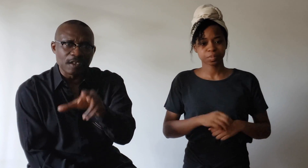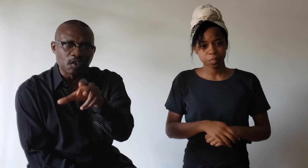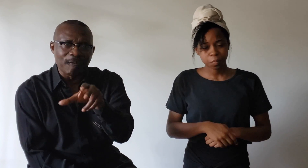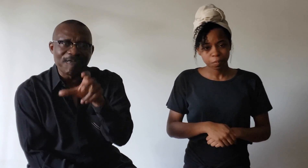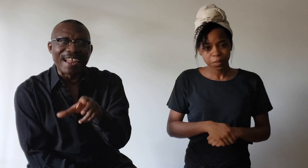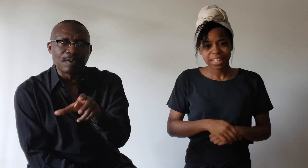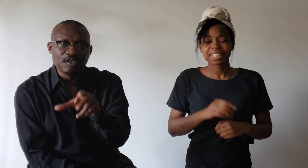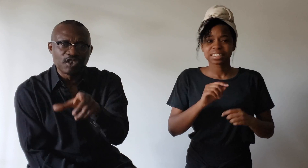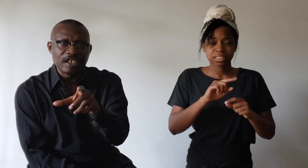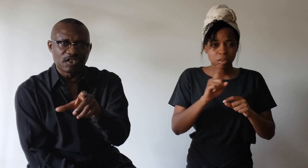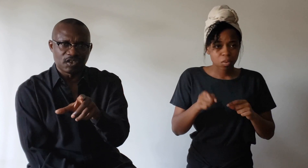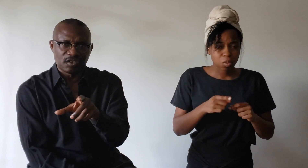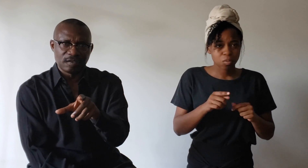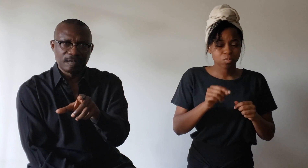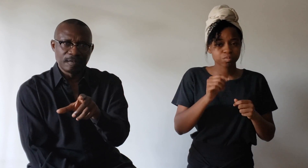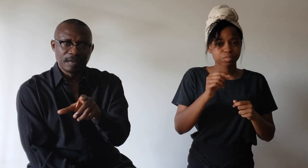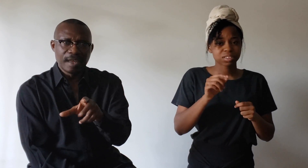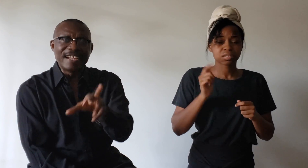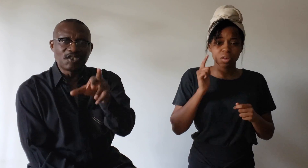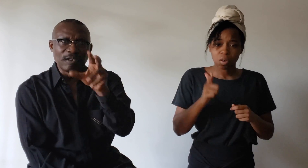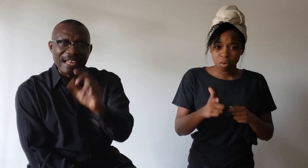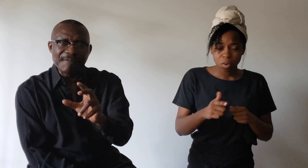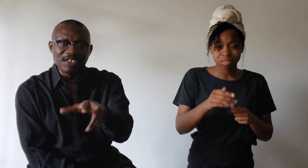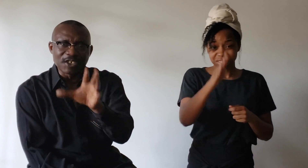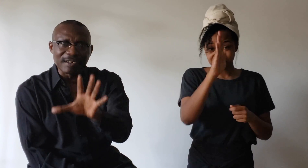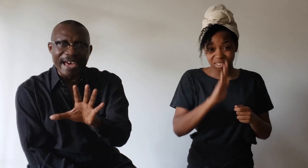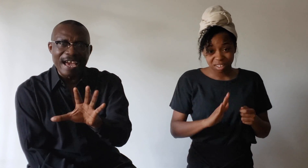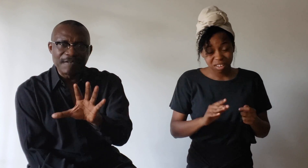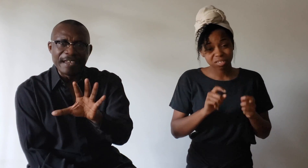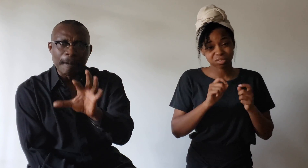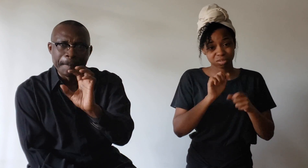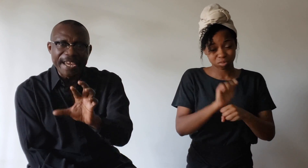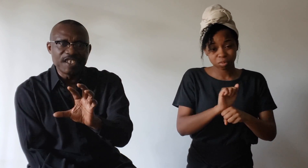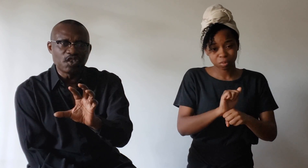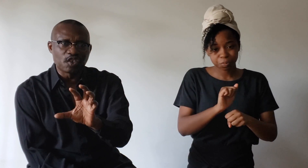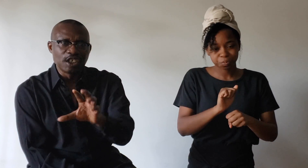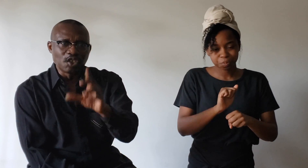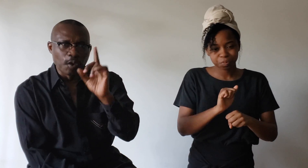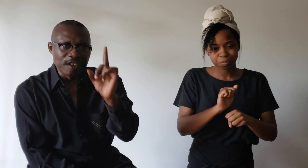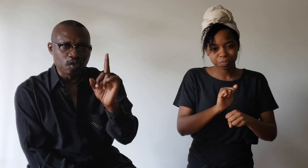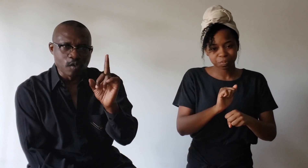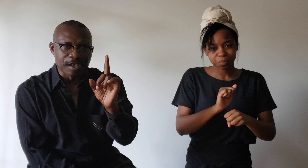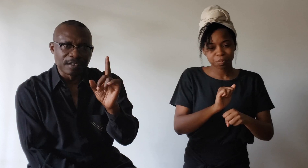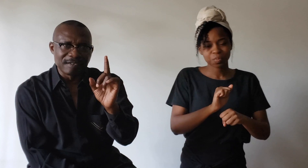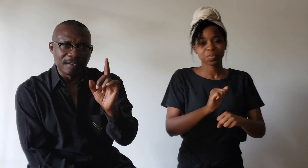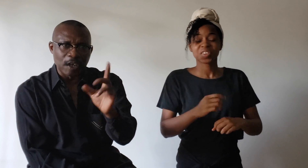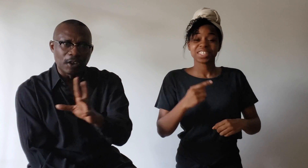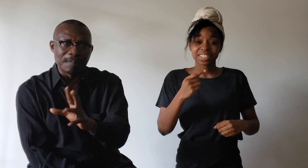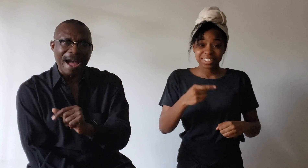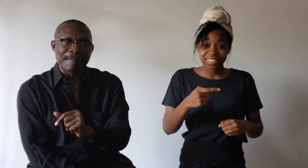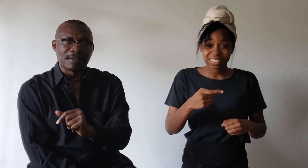to following Jesus and to live in your life in obedience to His Word, the Holy Bible,